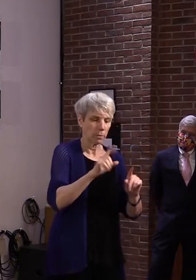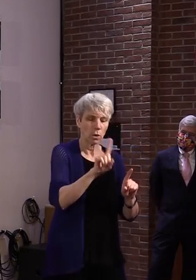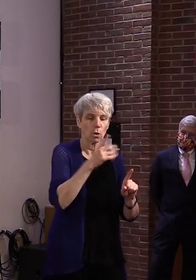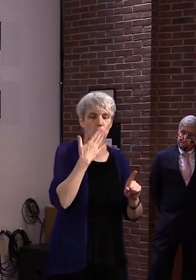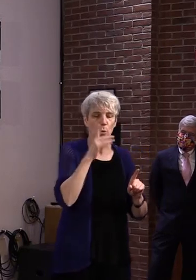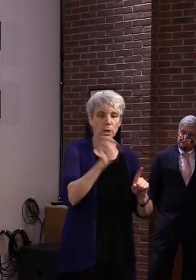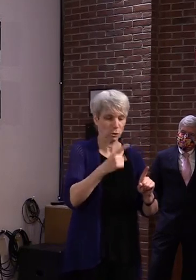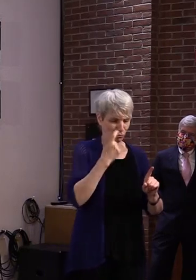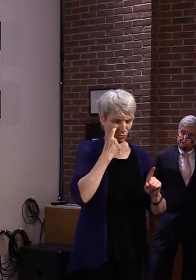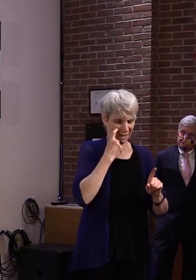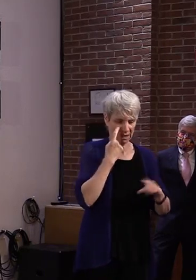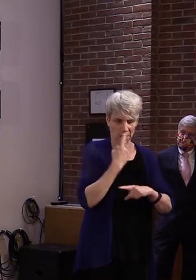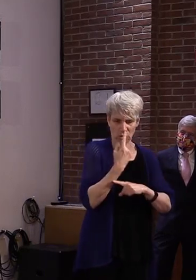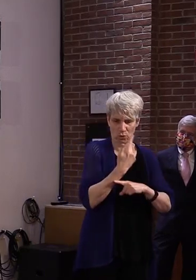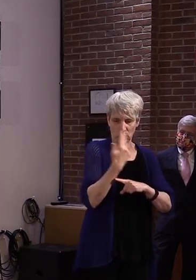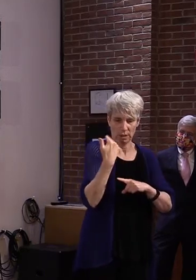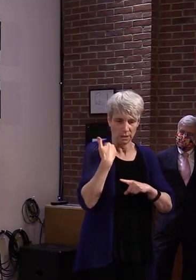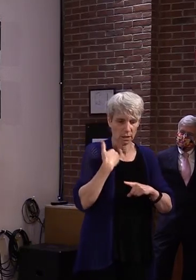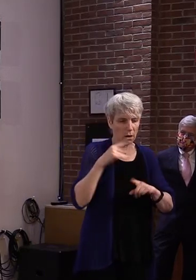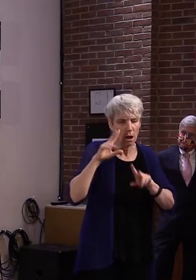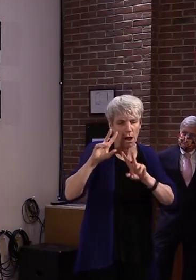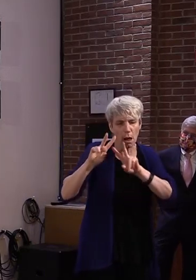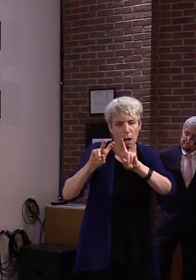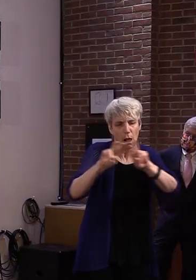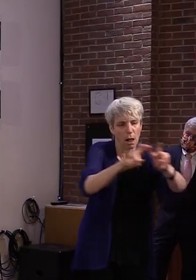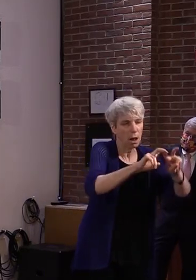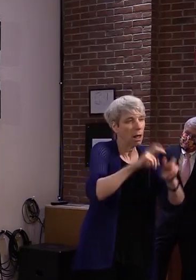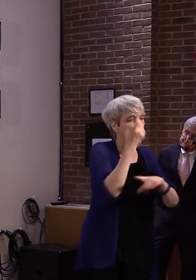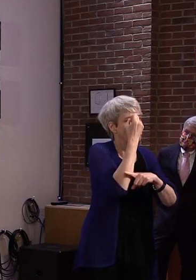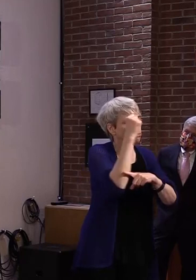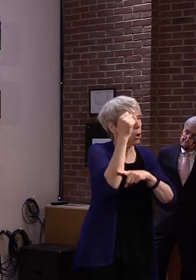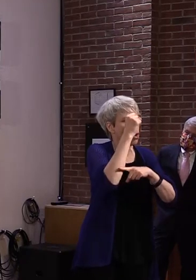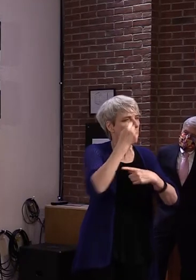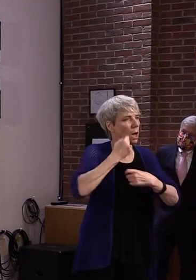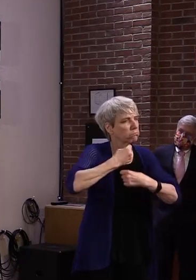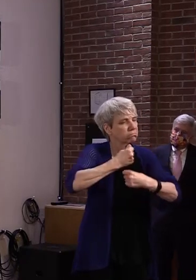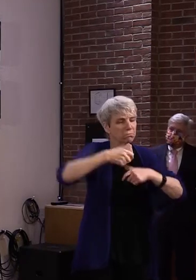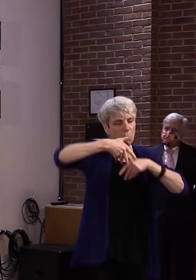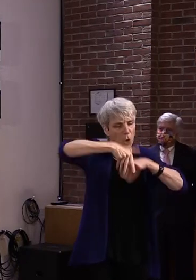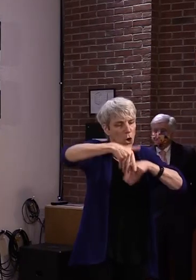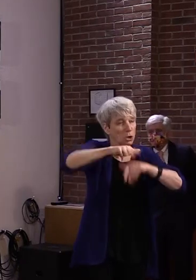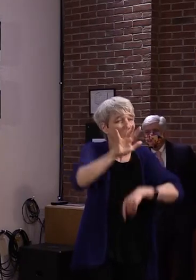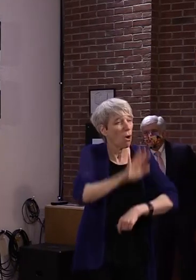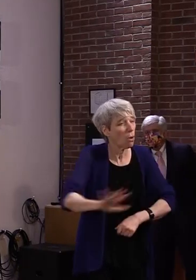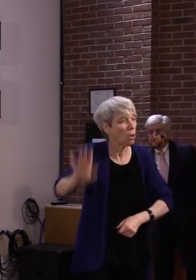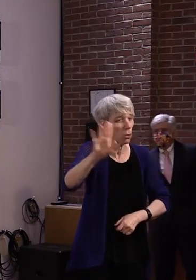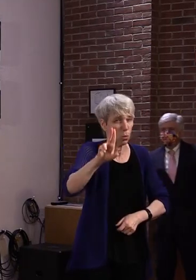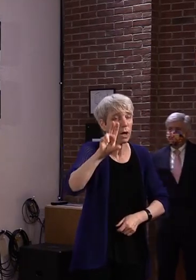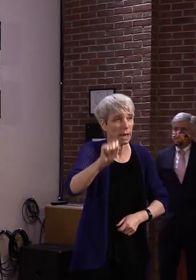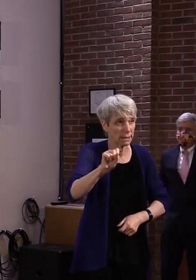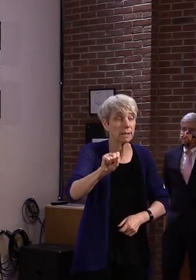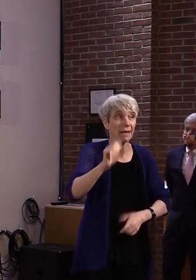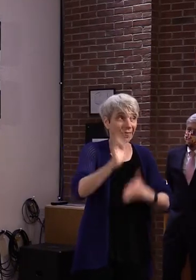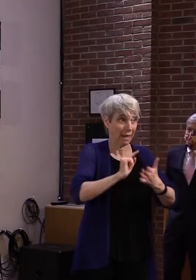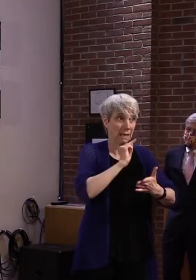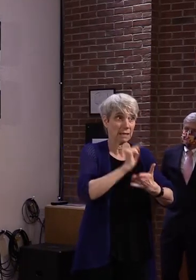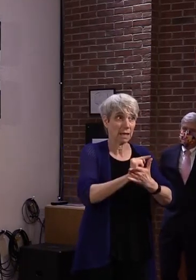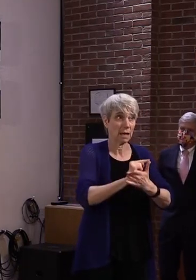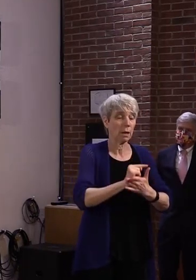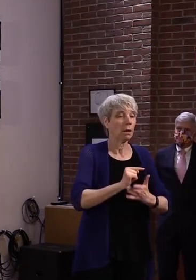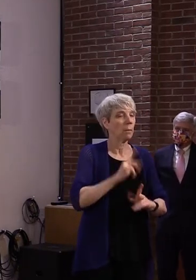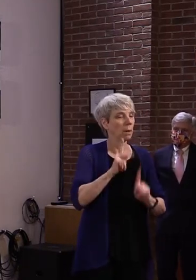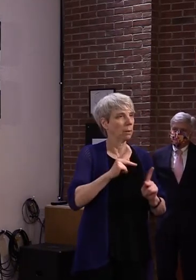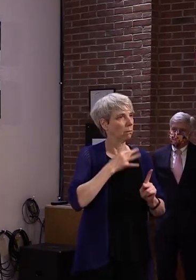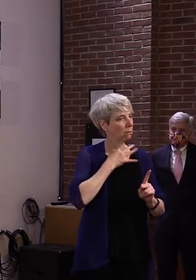couple days of all of the protests around the country. And though public health officials were in fear that this was going to